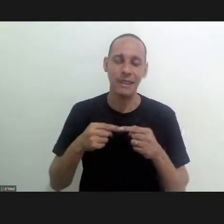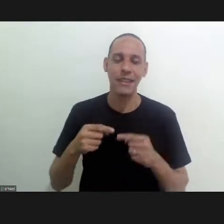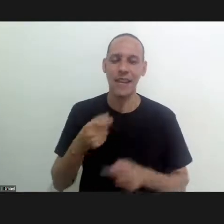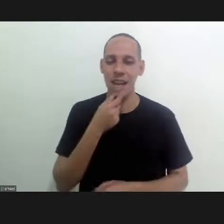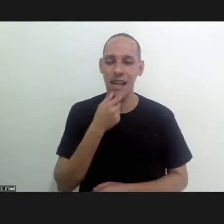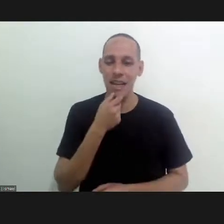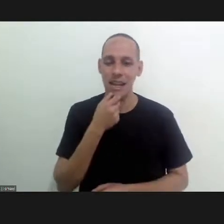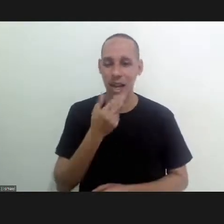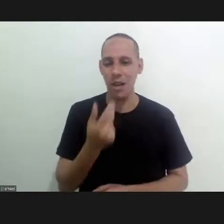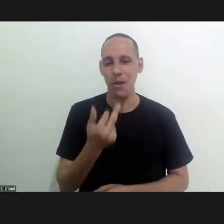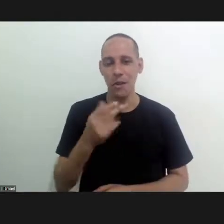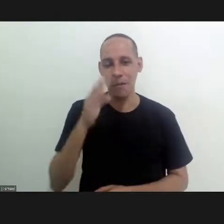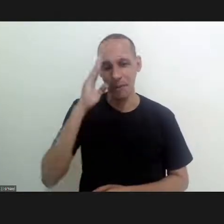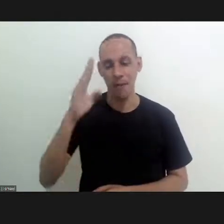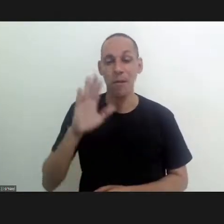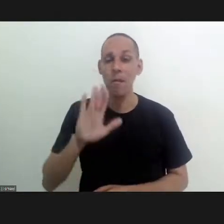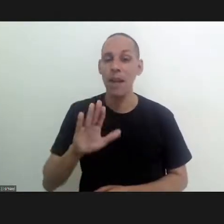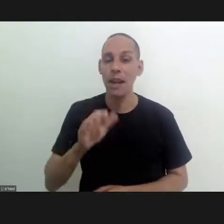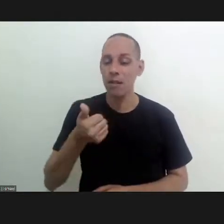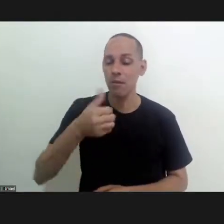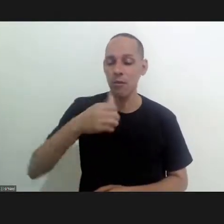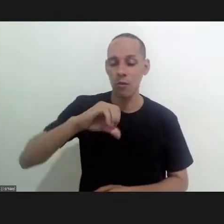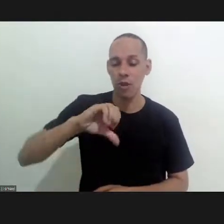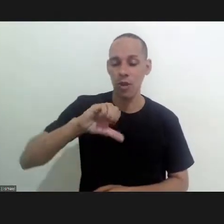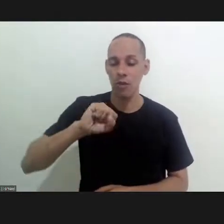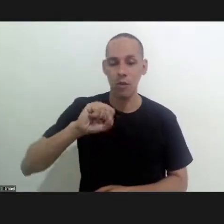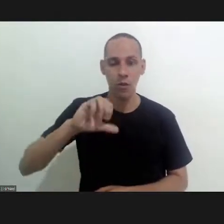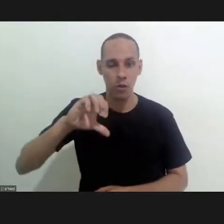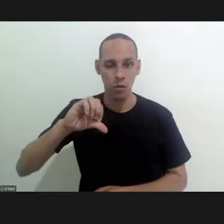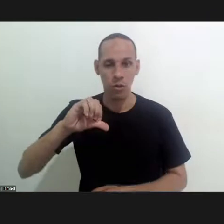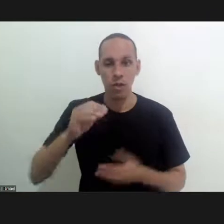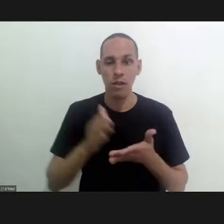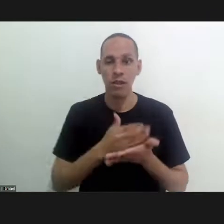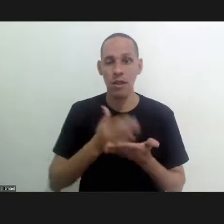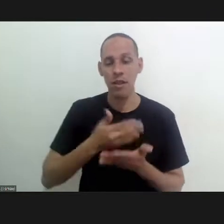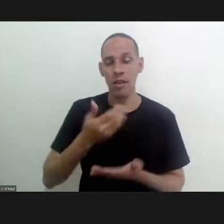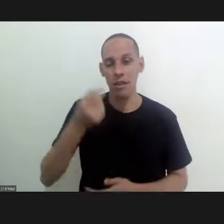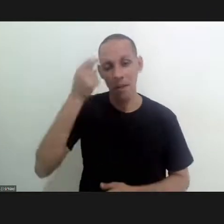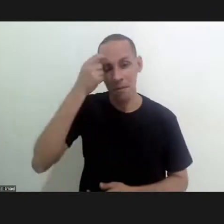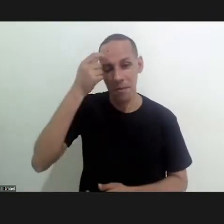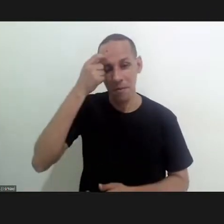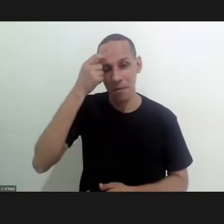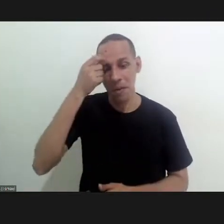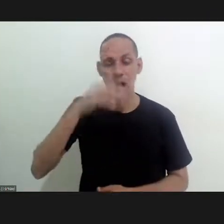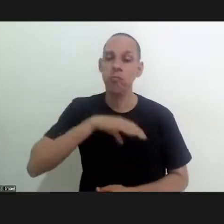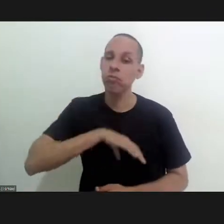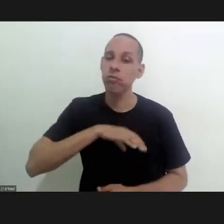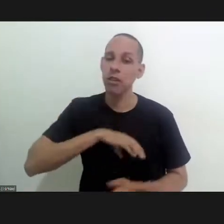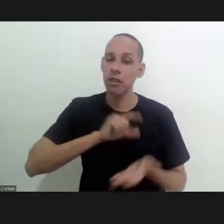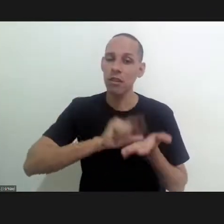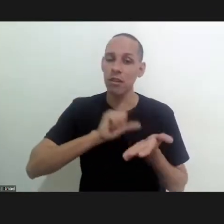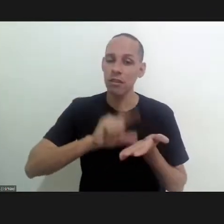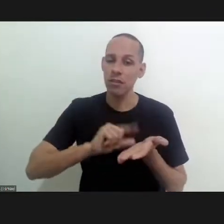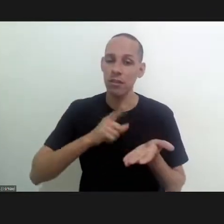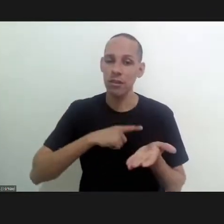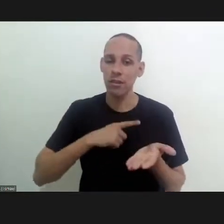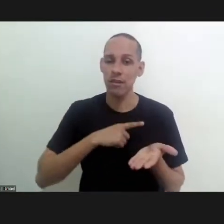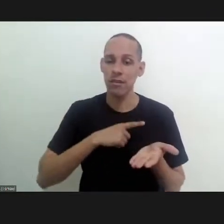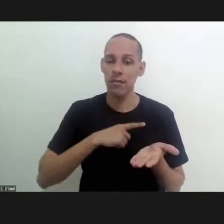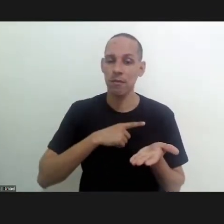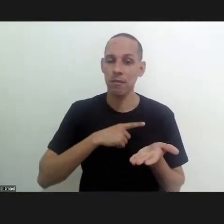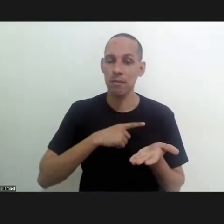operate but until 89 the memoria's journal was also publishing articles in